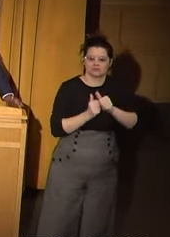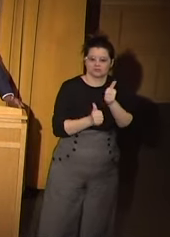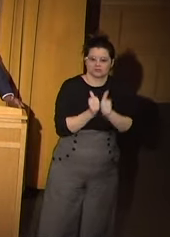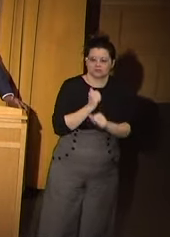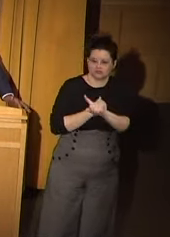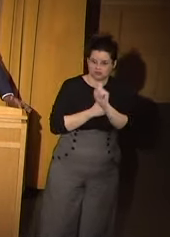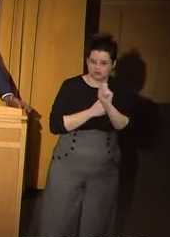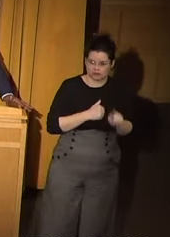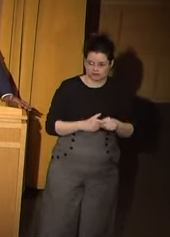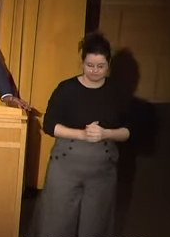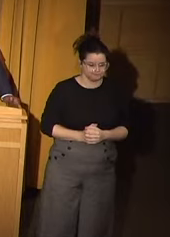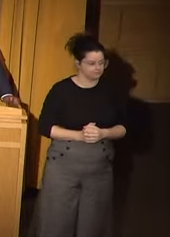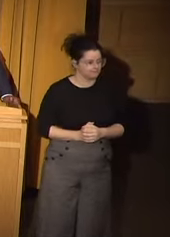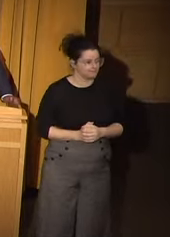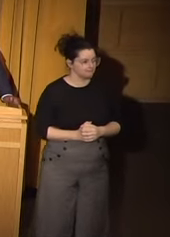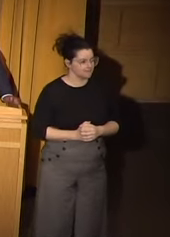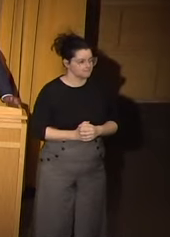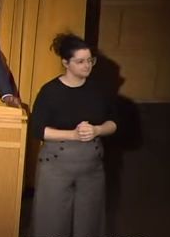question.